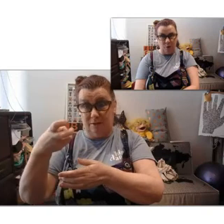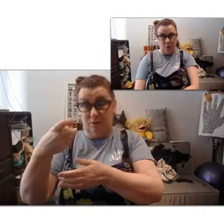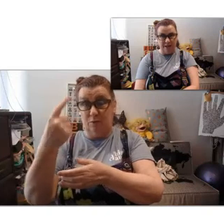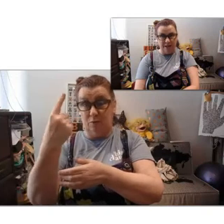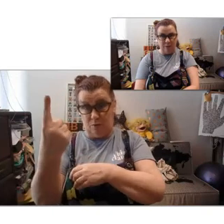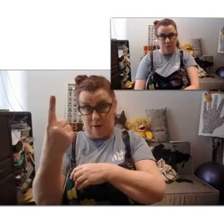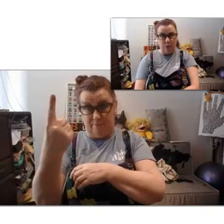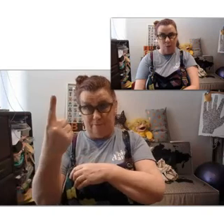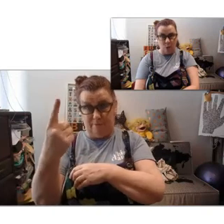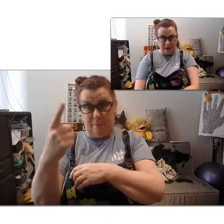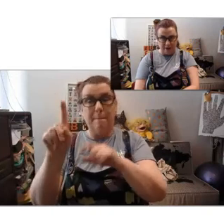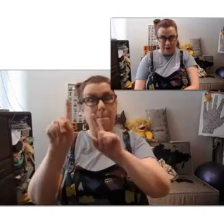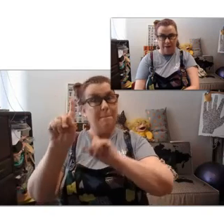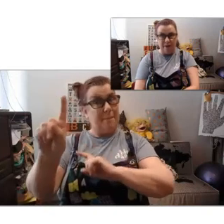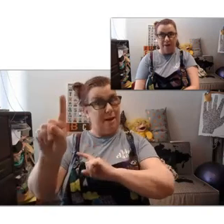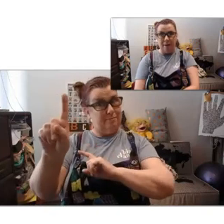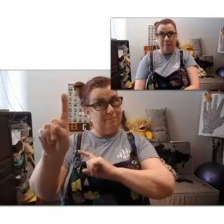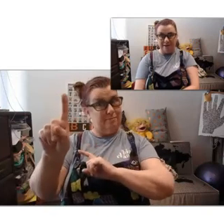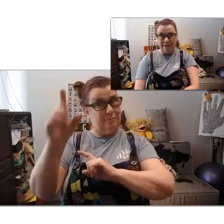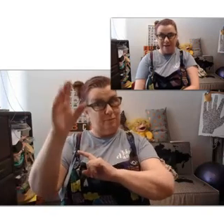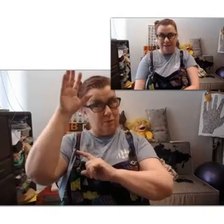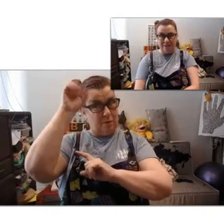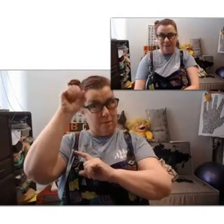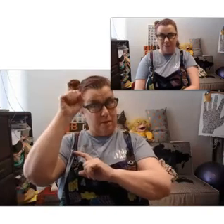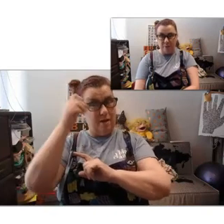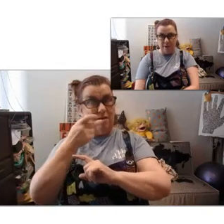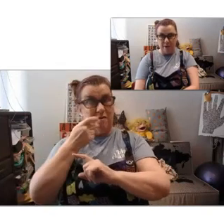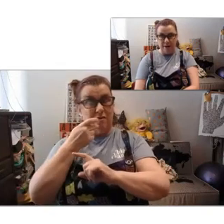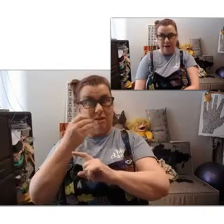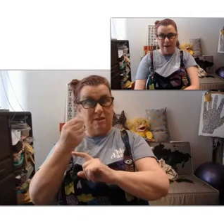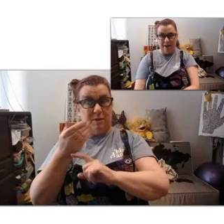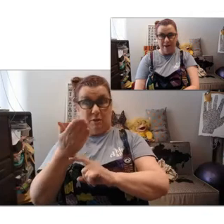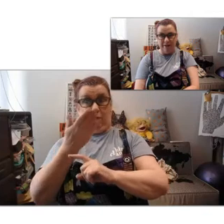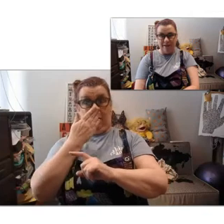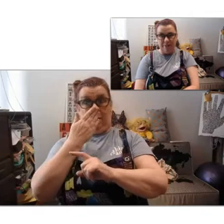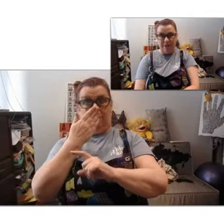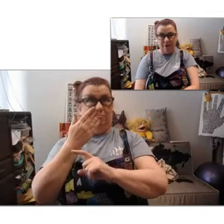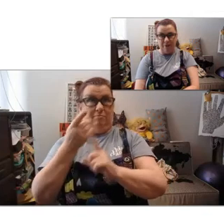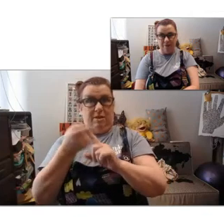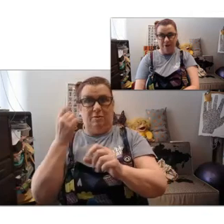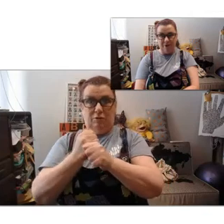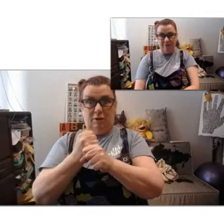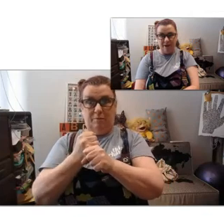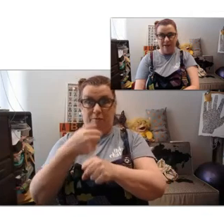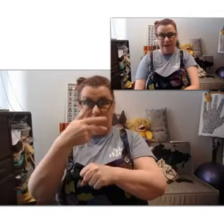always equals 1. But remember, there's something in front of it, like say